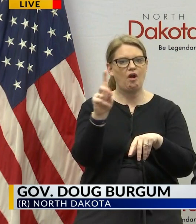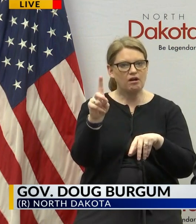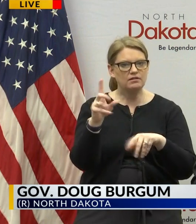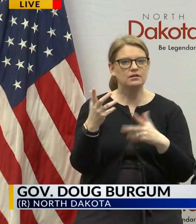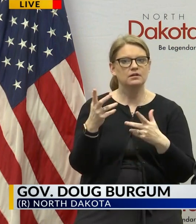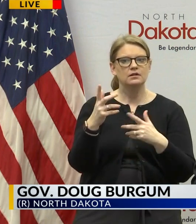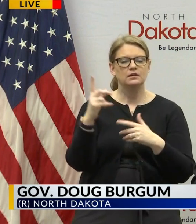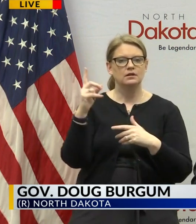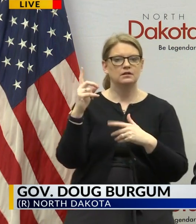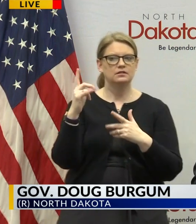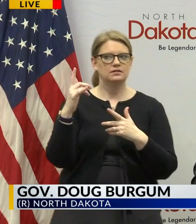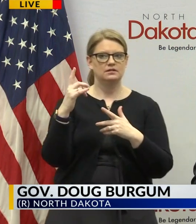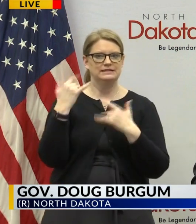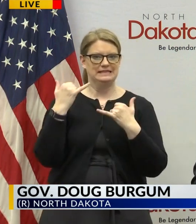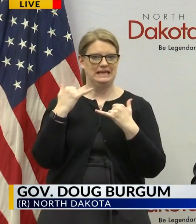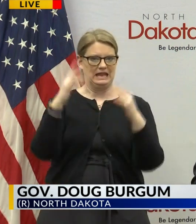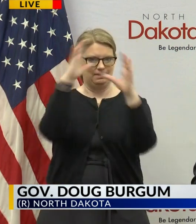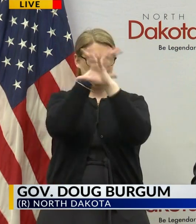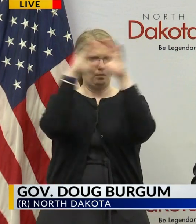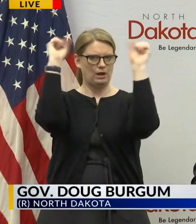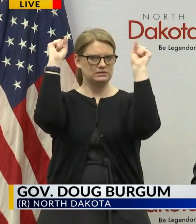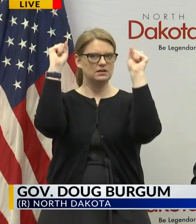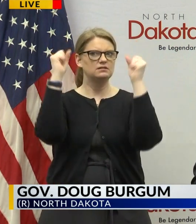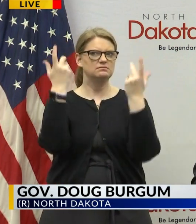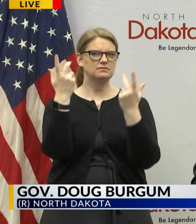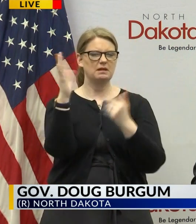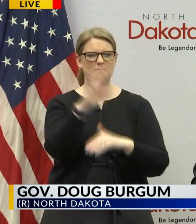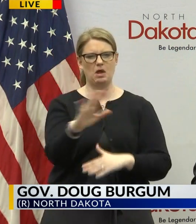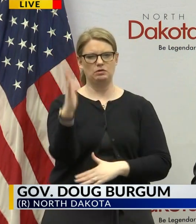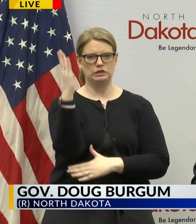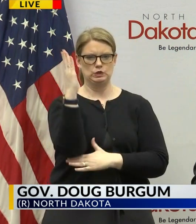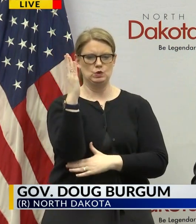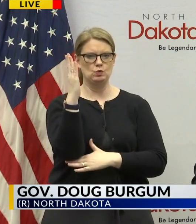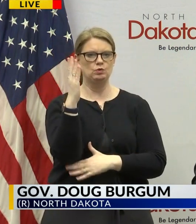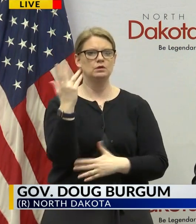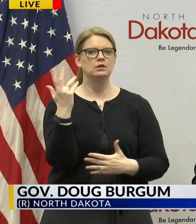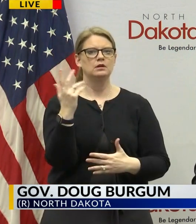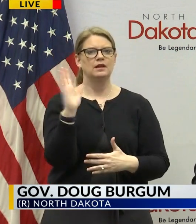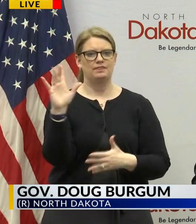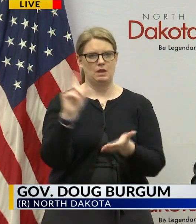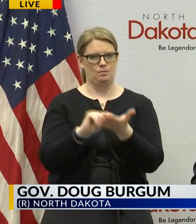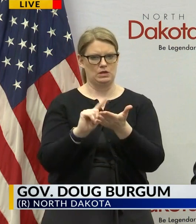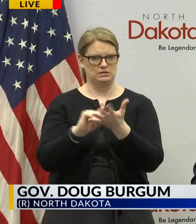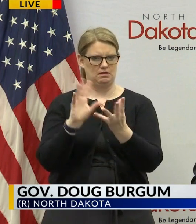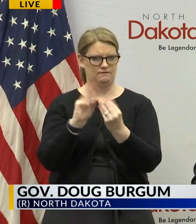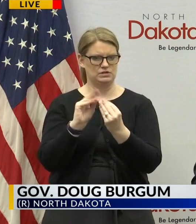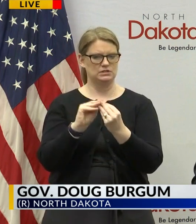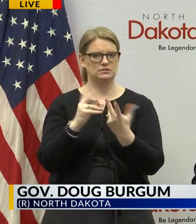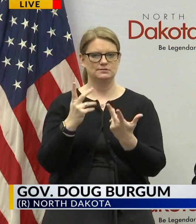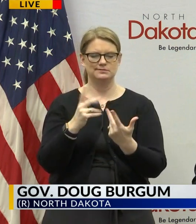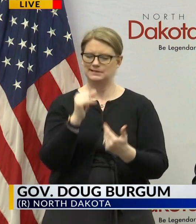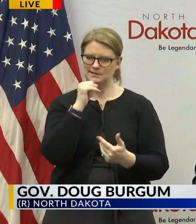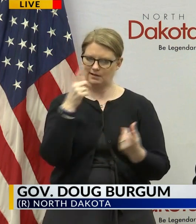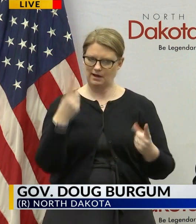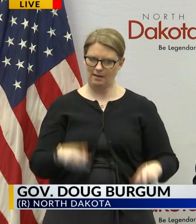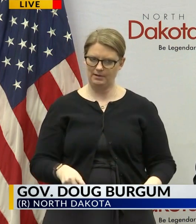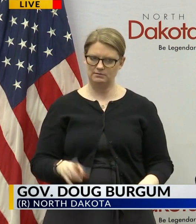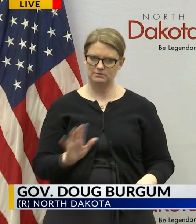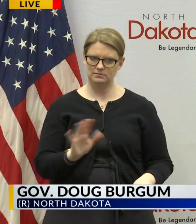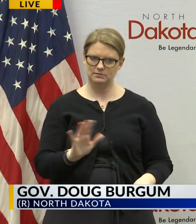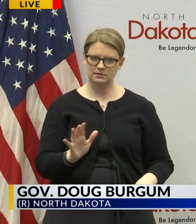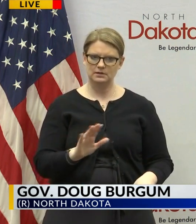we heard the president uh say today uh around noon in his uh noon central time in their press conference that that was not going to happen uh